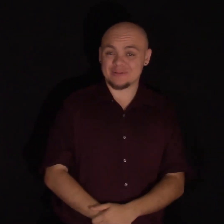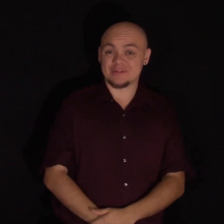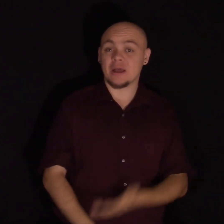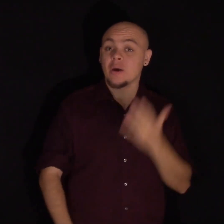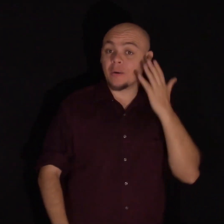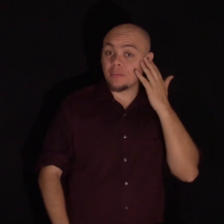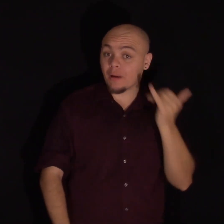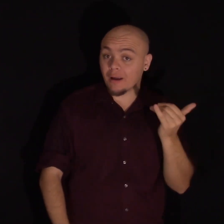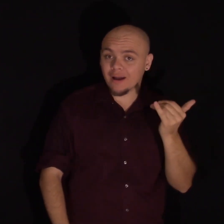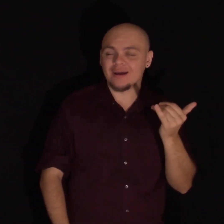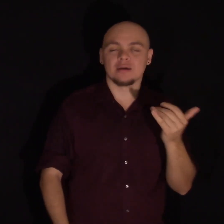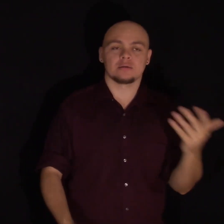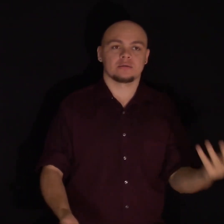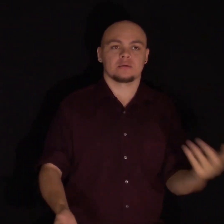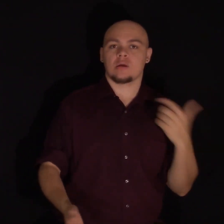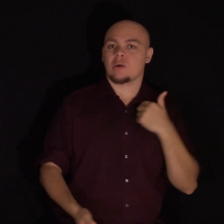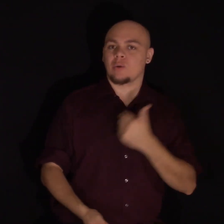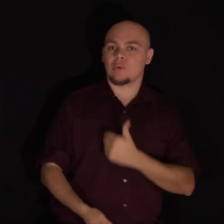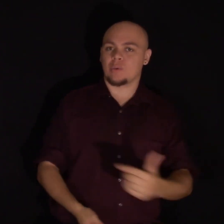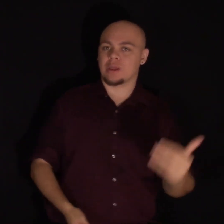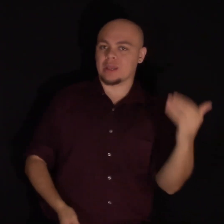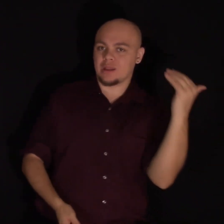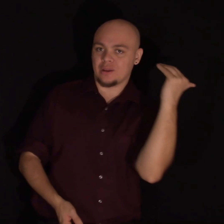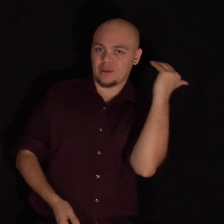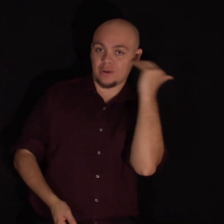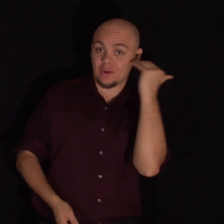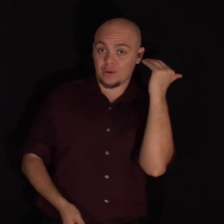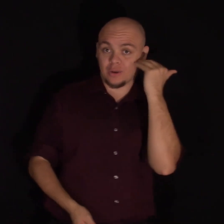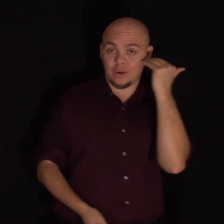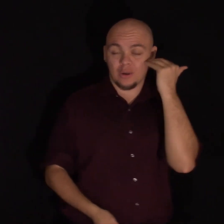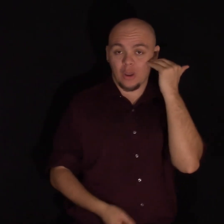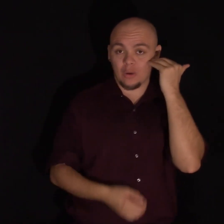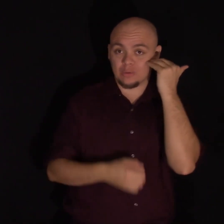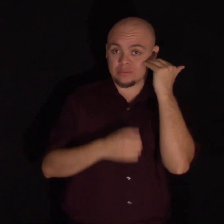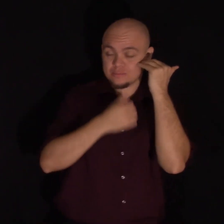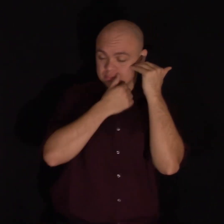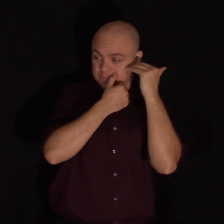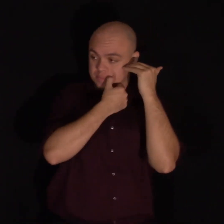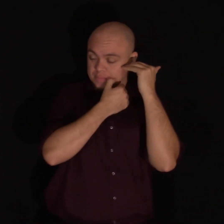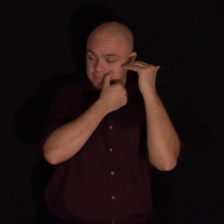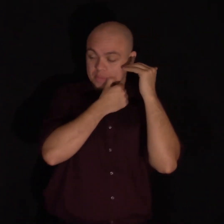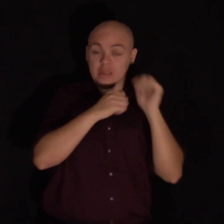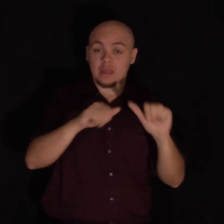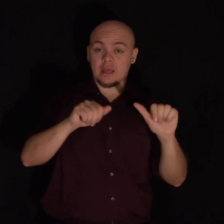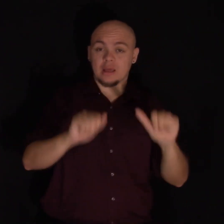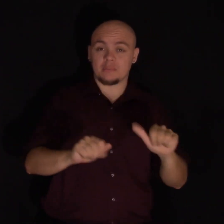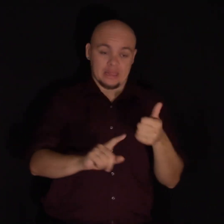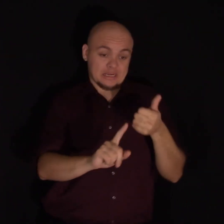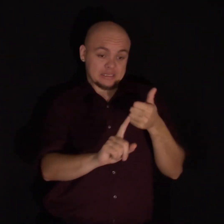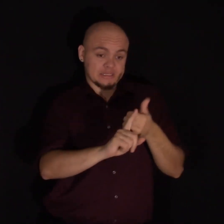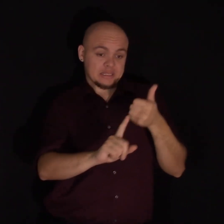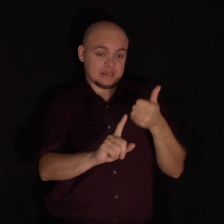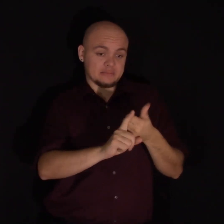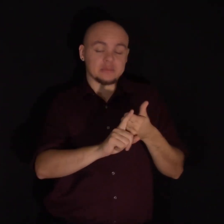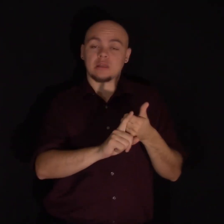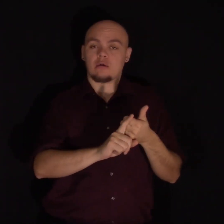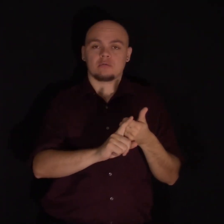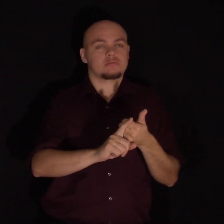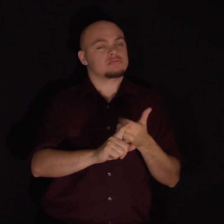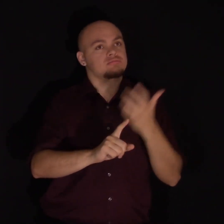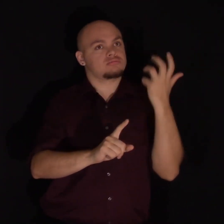once we know that abilities are capable of such